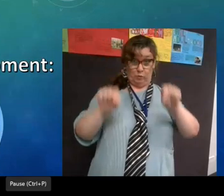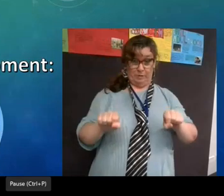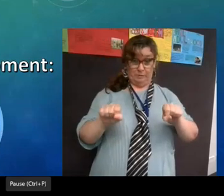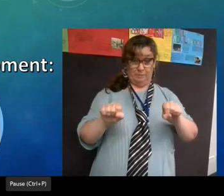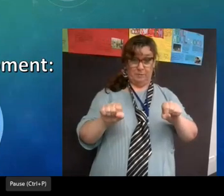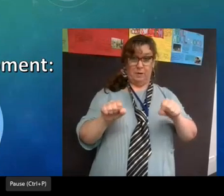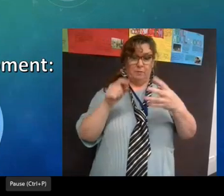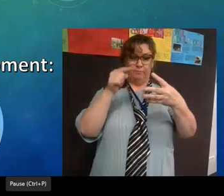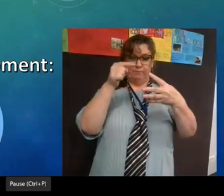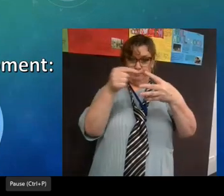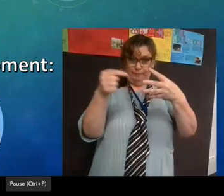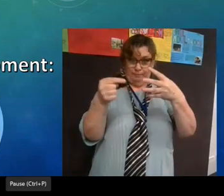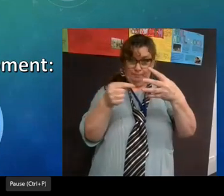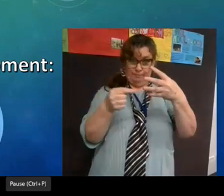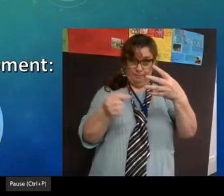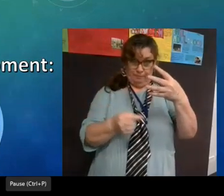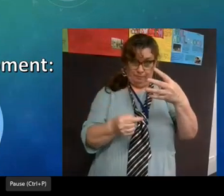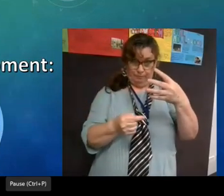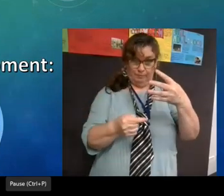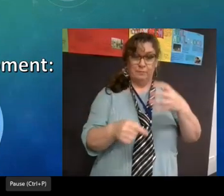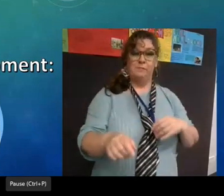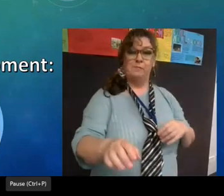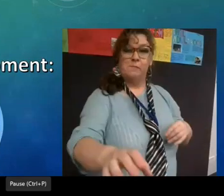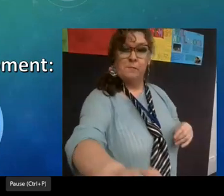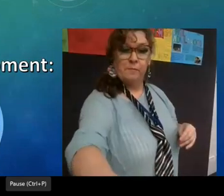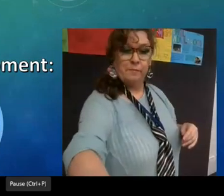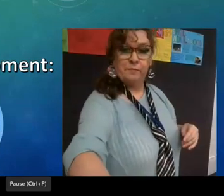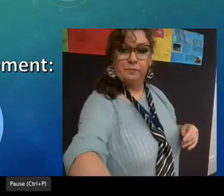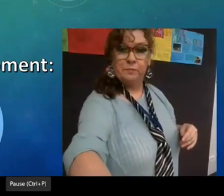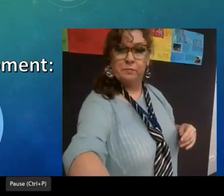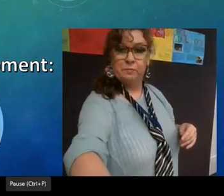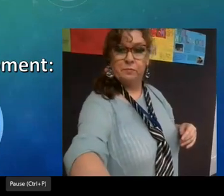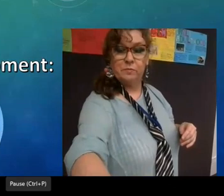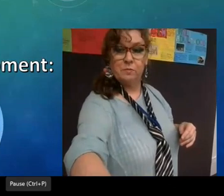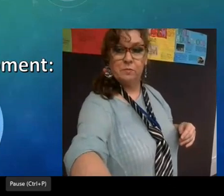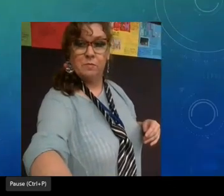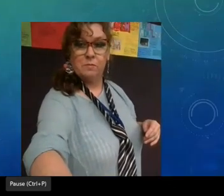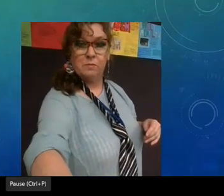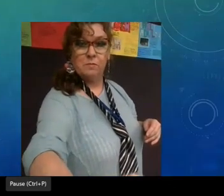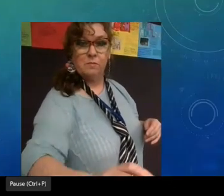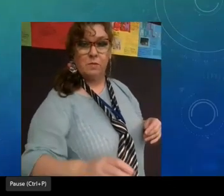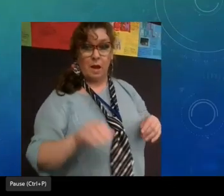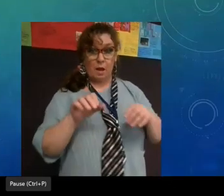systems or materials equipment dot point them